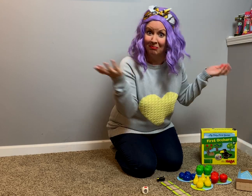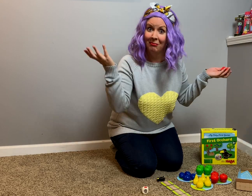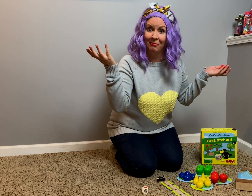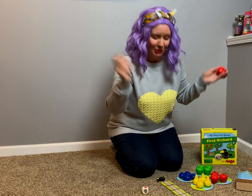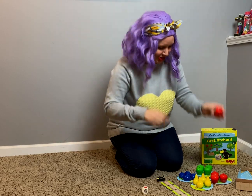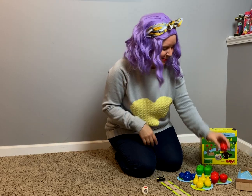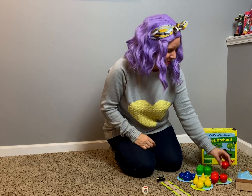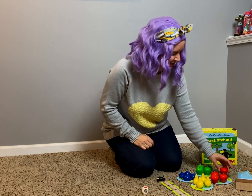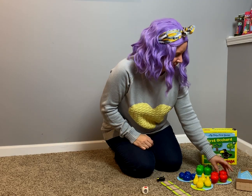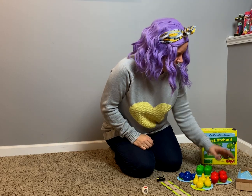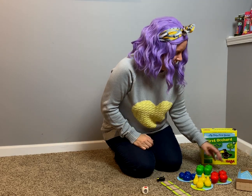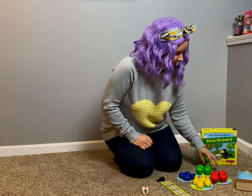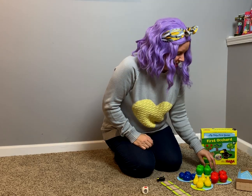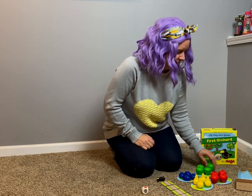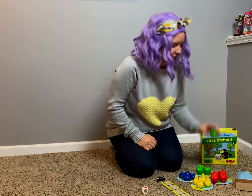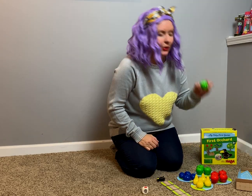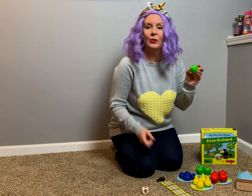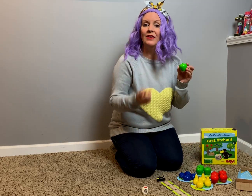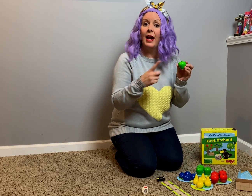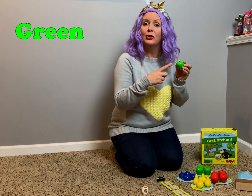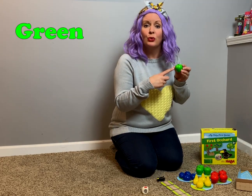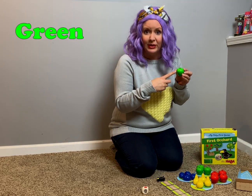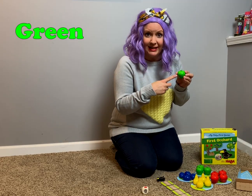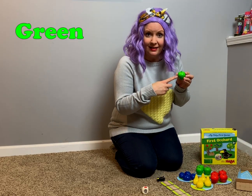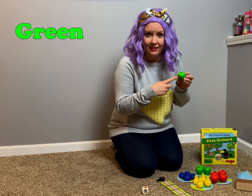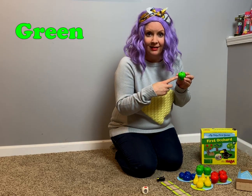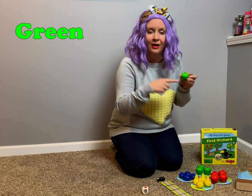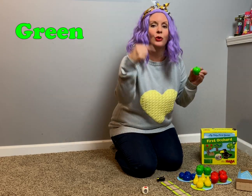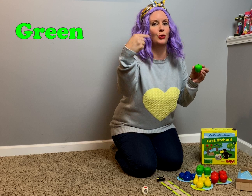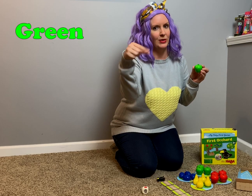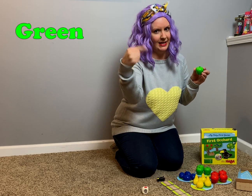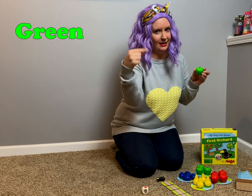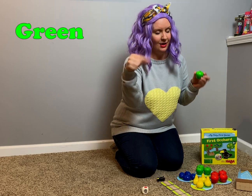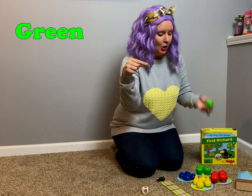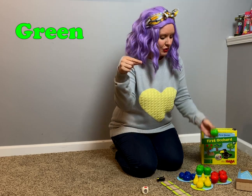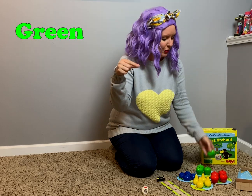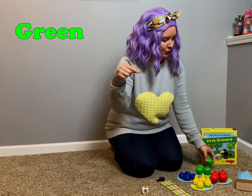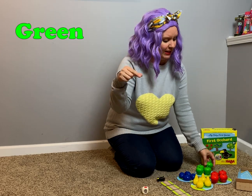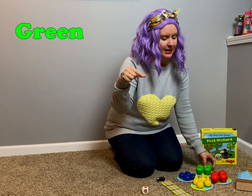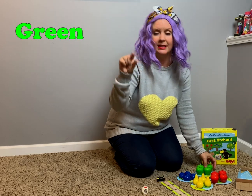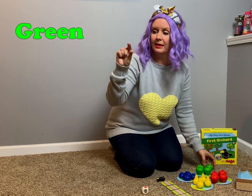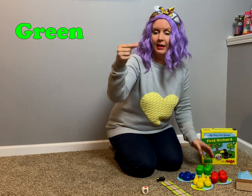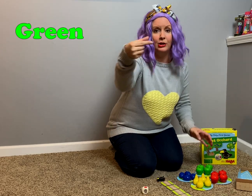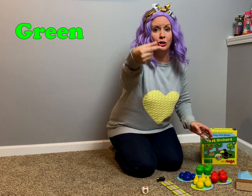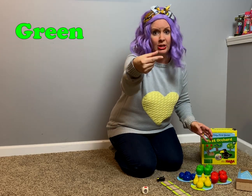Red. job! And then we've got green. Green. So, green is the letter G.